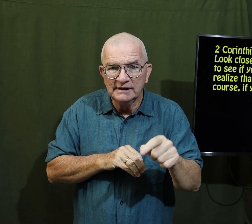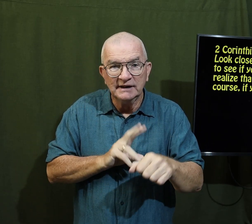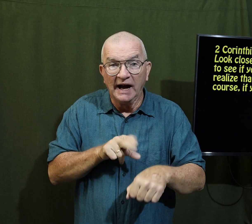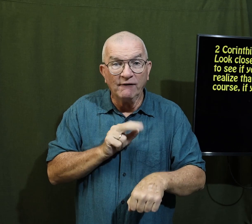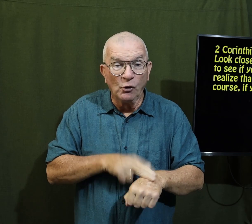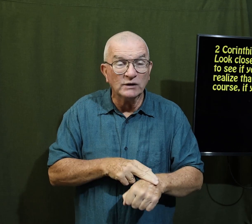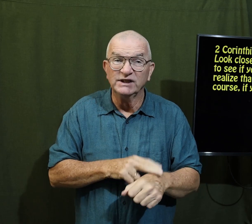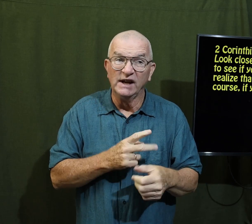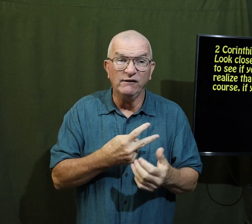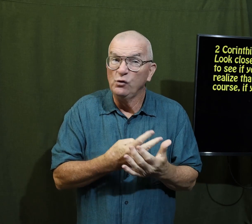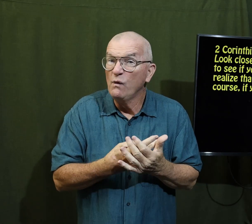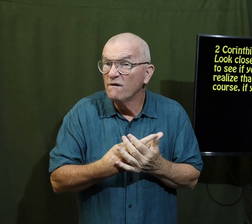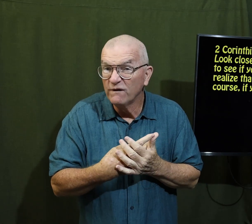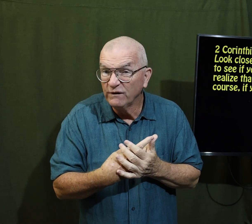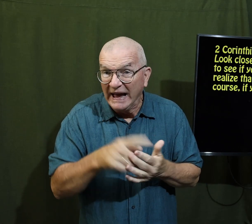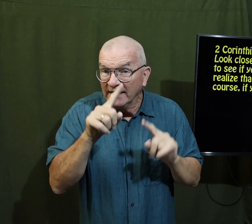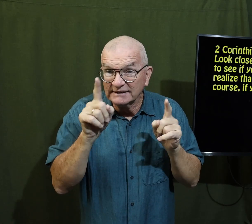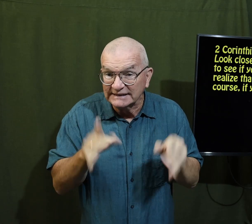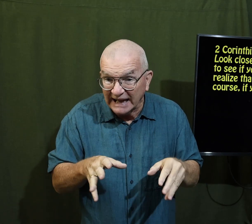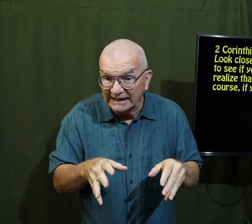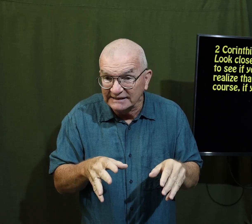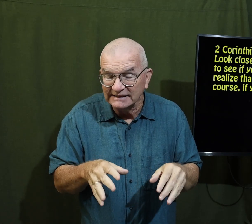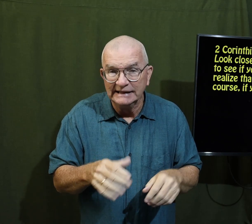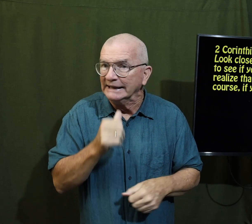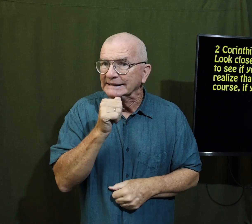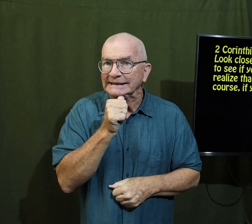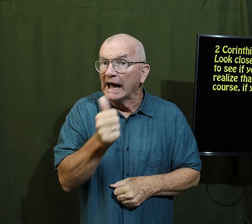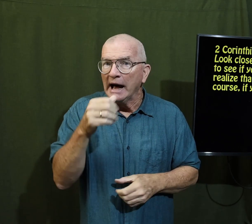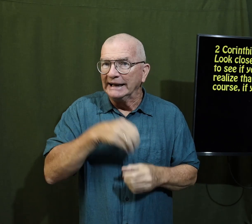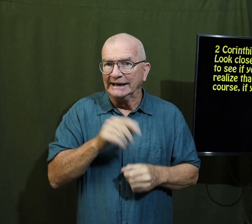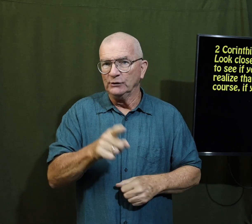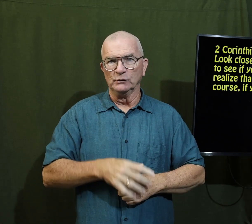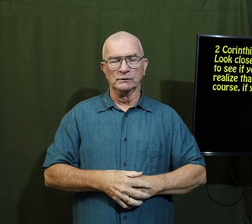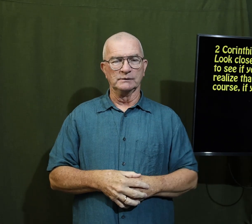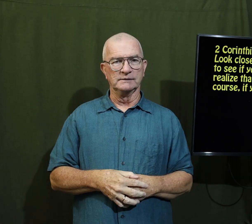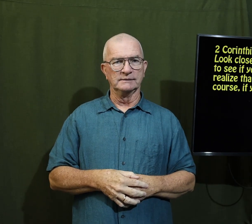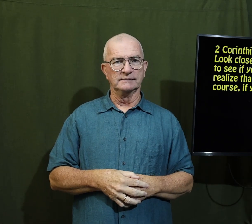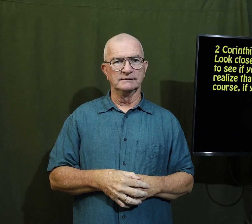of course if you fail the test he is not in you